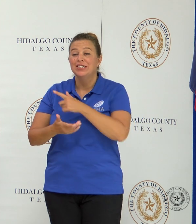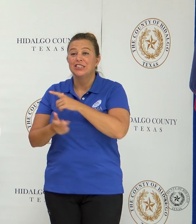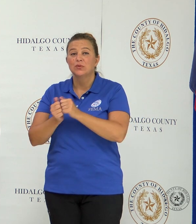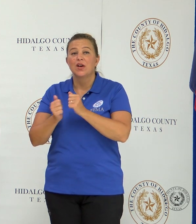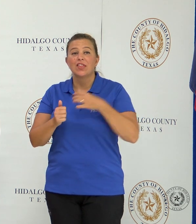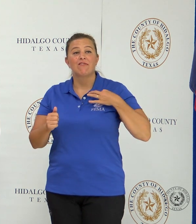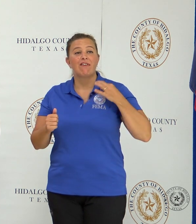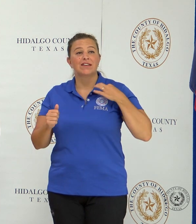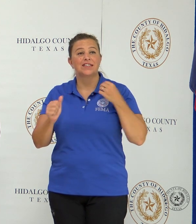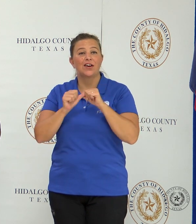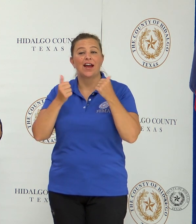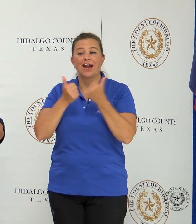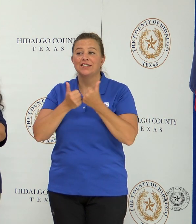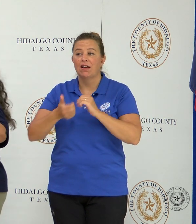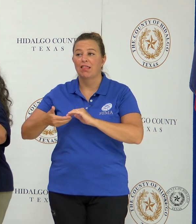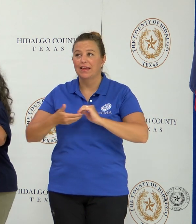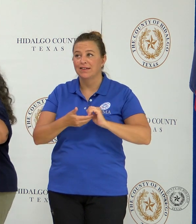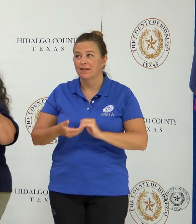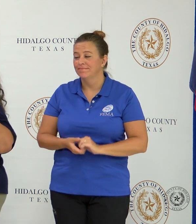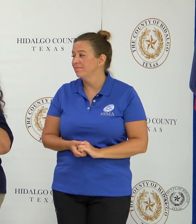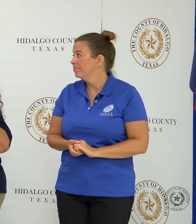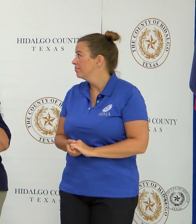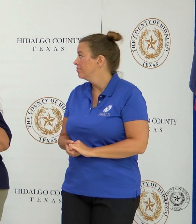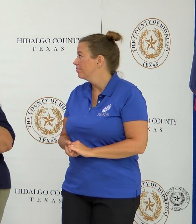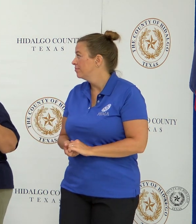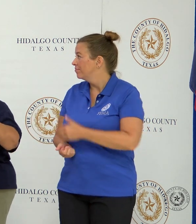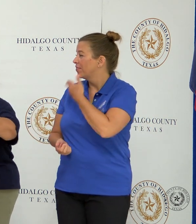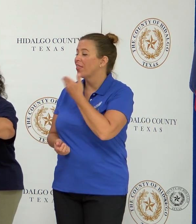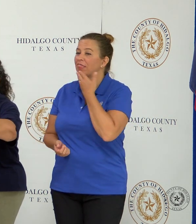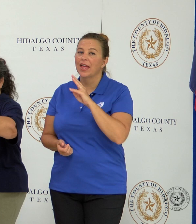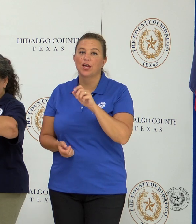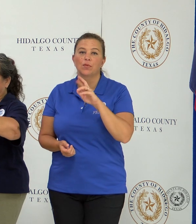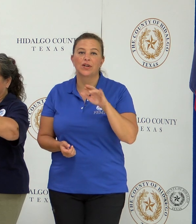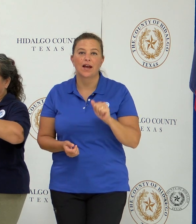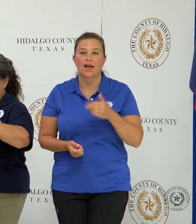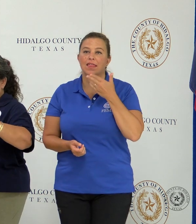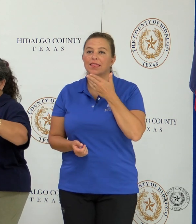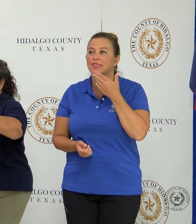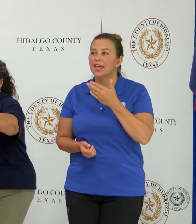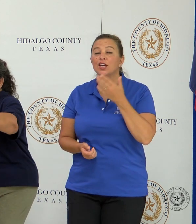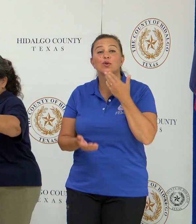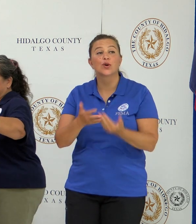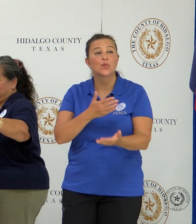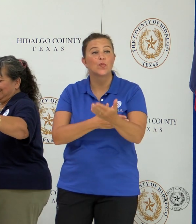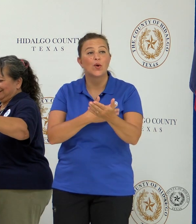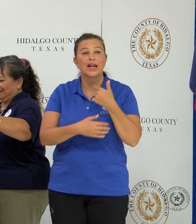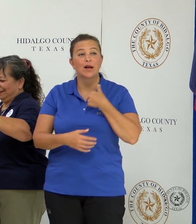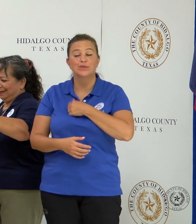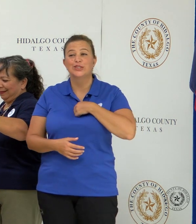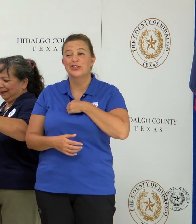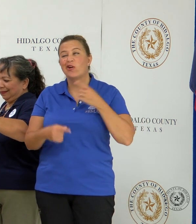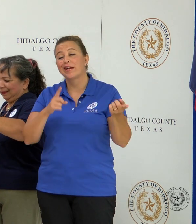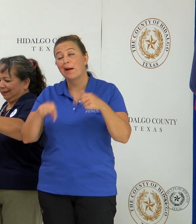the Voluntary Agency Liaison. Welcome, Debbie. Thank you, Maria. Thank you and good morning. I'm sorry